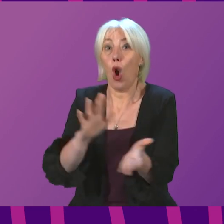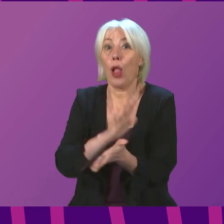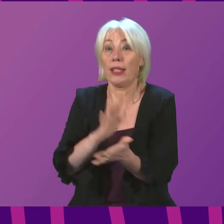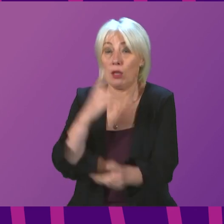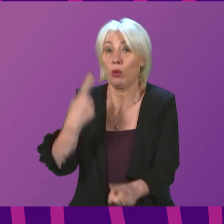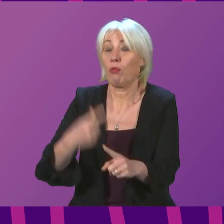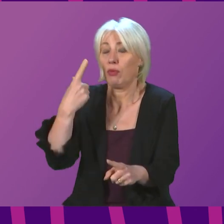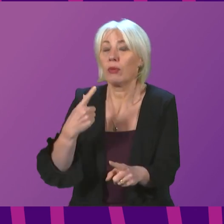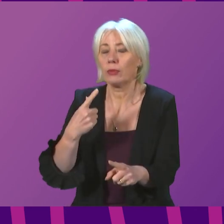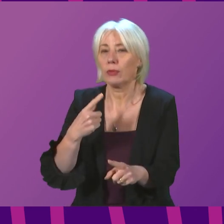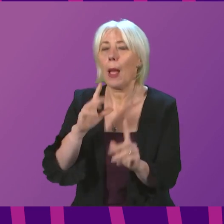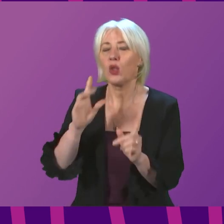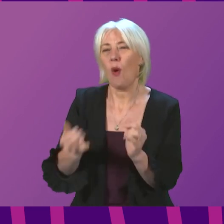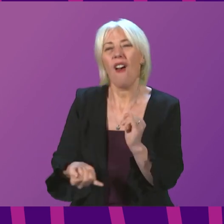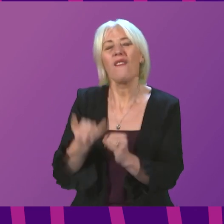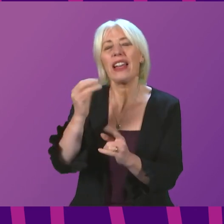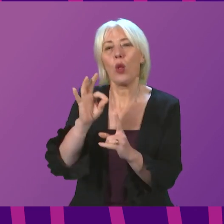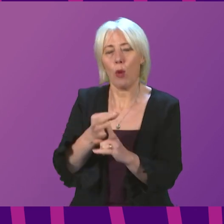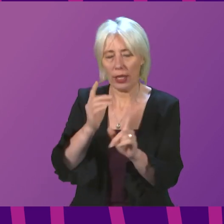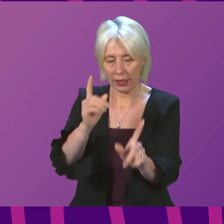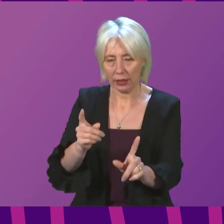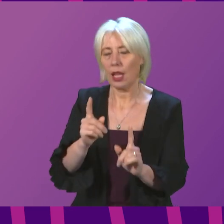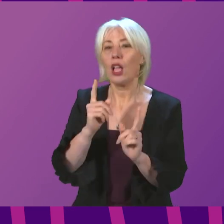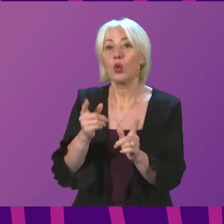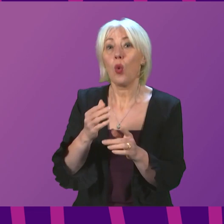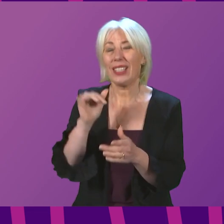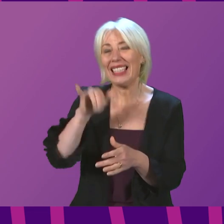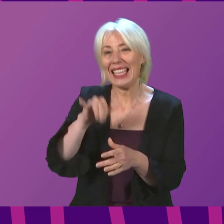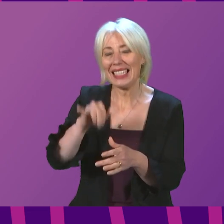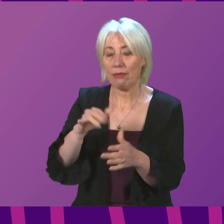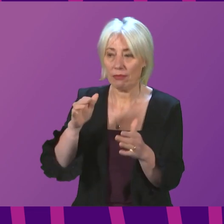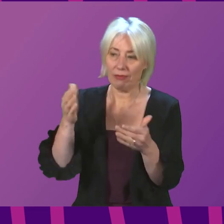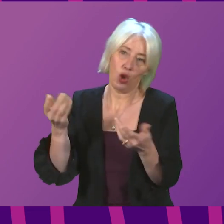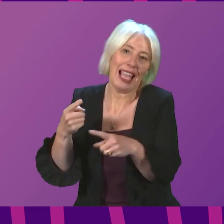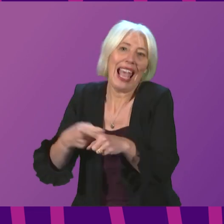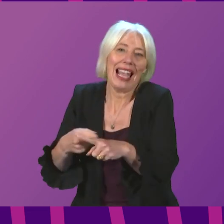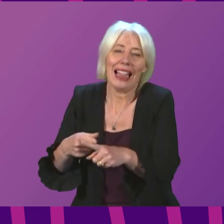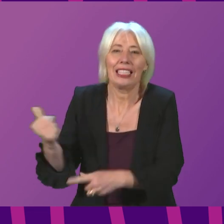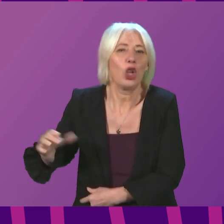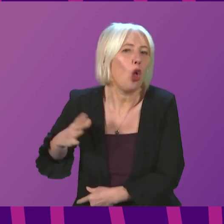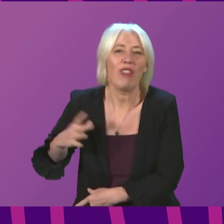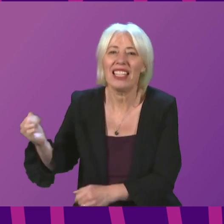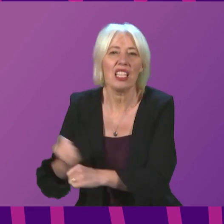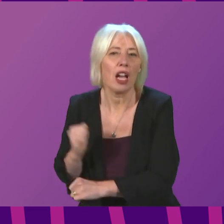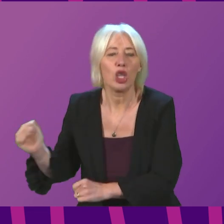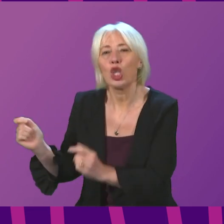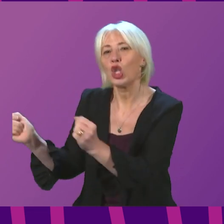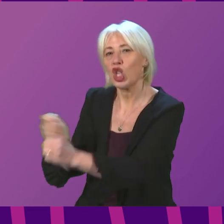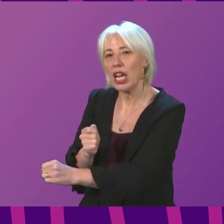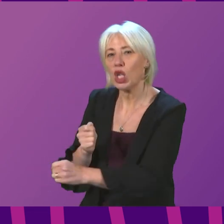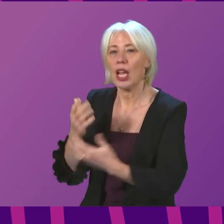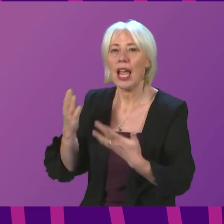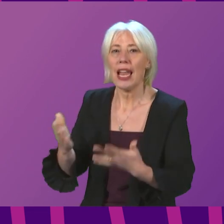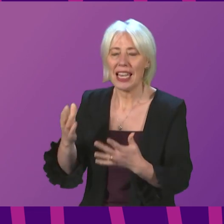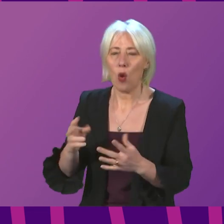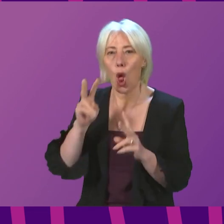The final point I would make, Presiding Officer, that while the focus, because of AusEngland has already done this, the focus is